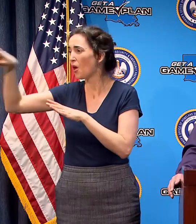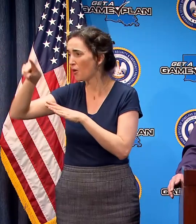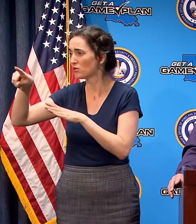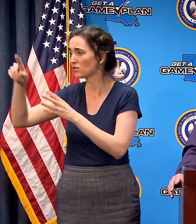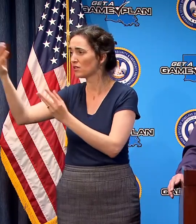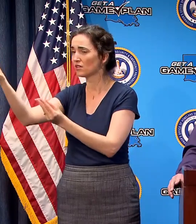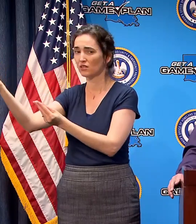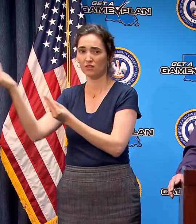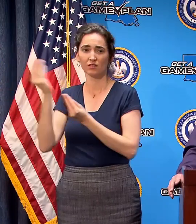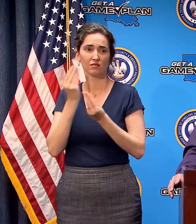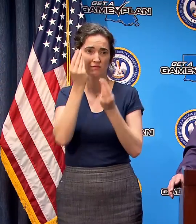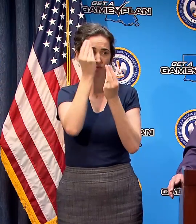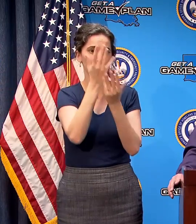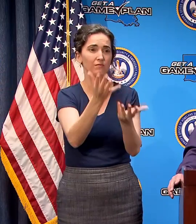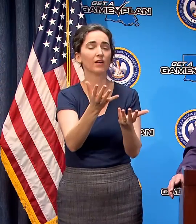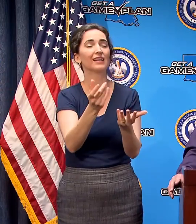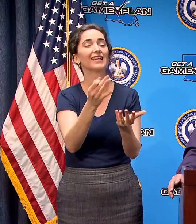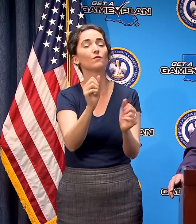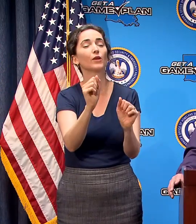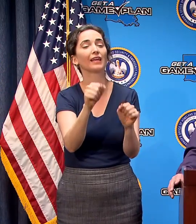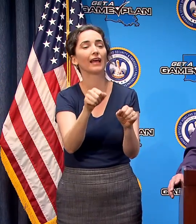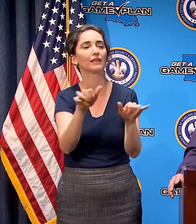stay home every minute that you can